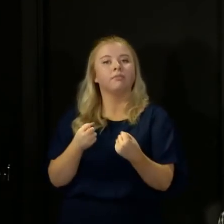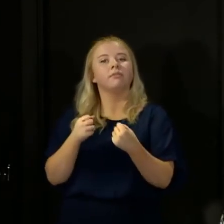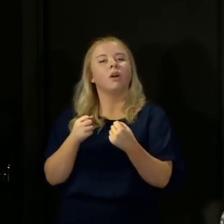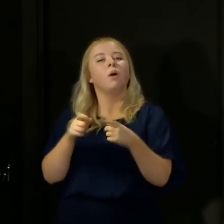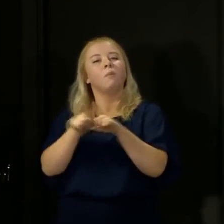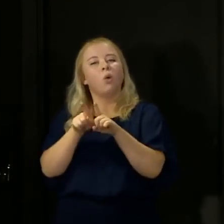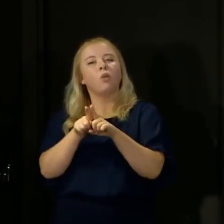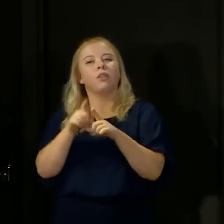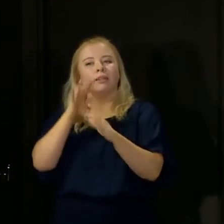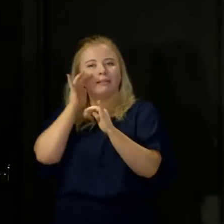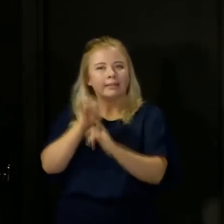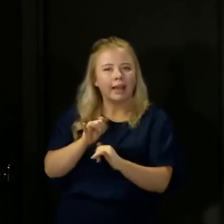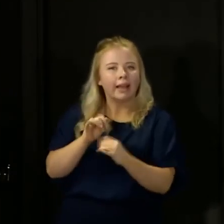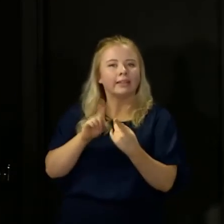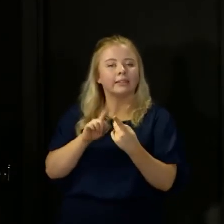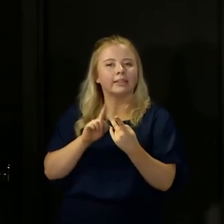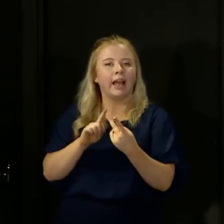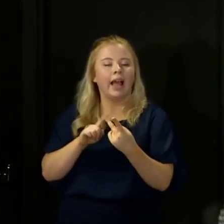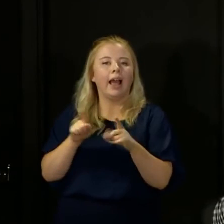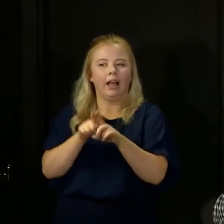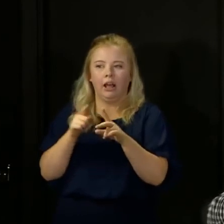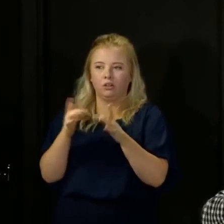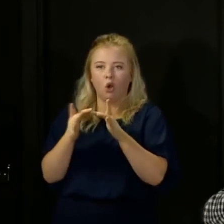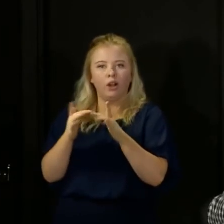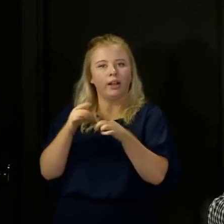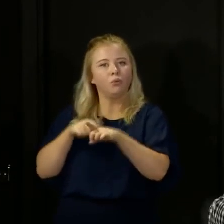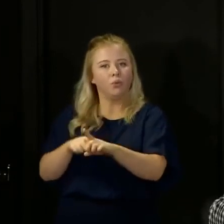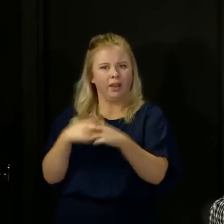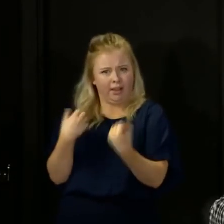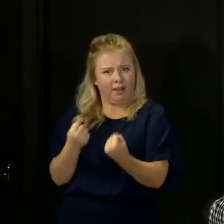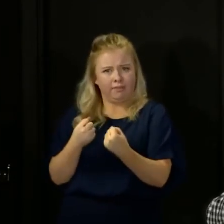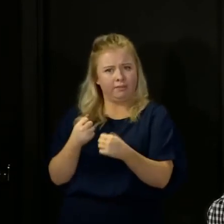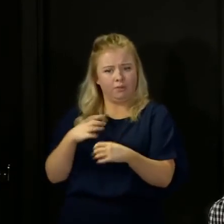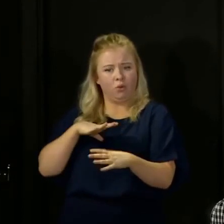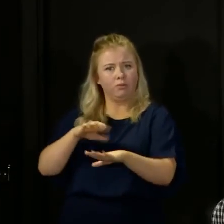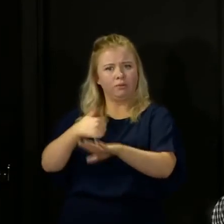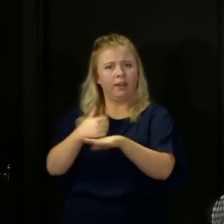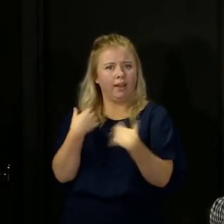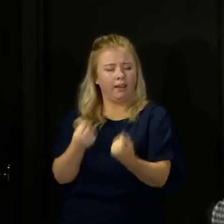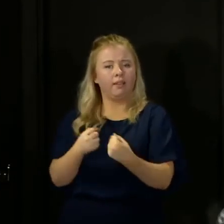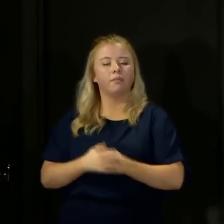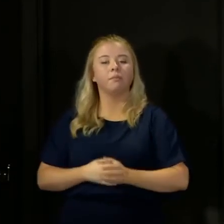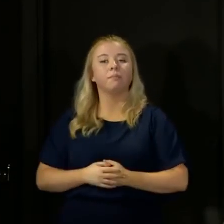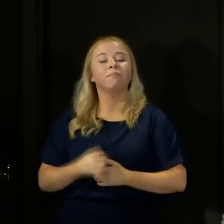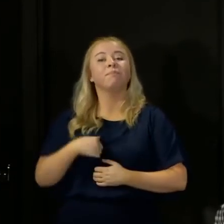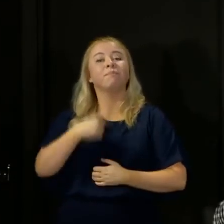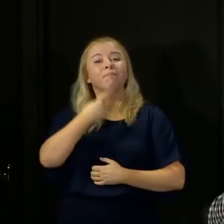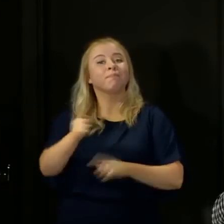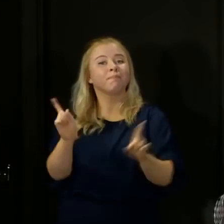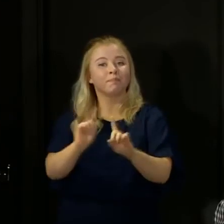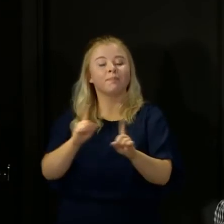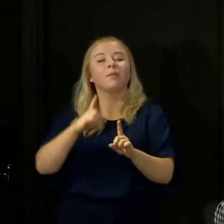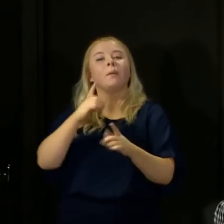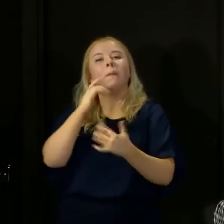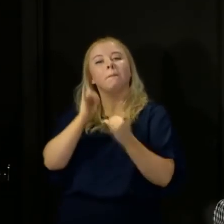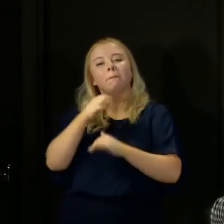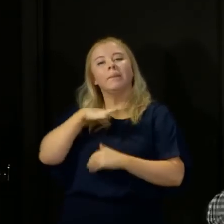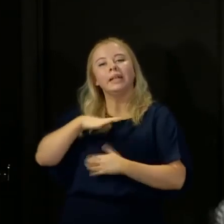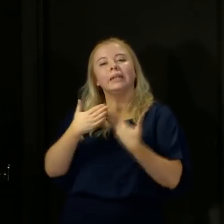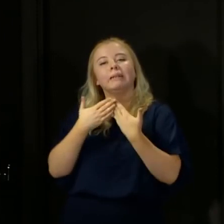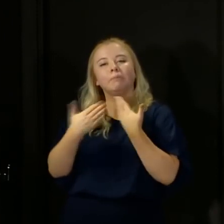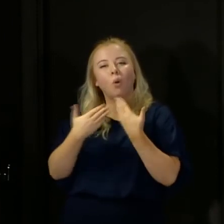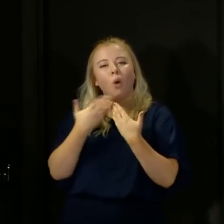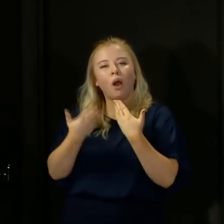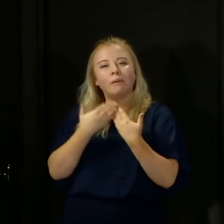contact tracing capacity that will allow us to get this system underway properly. What I'm saying is we may need greater capacity in the